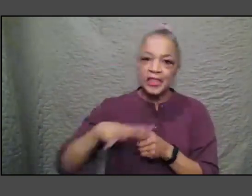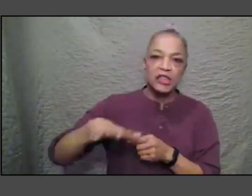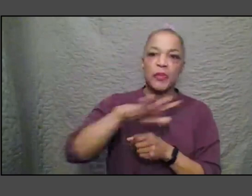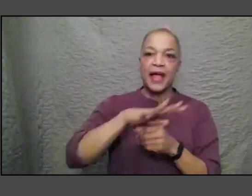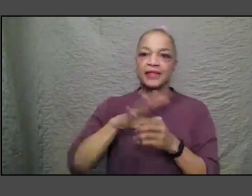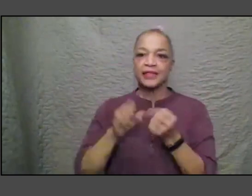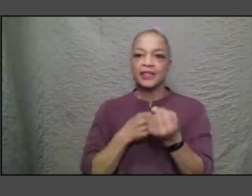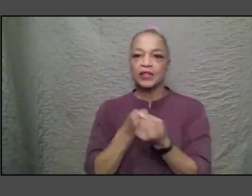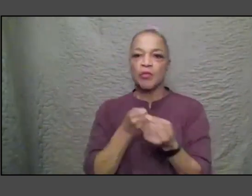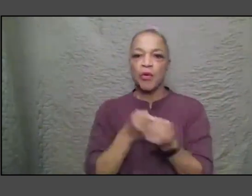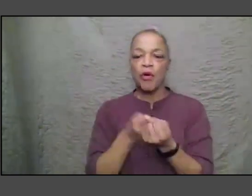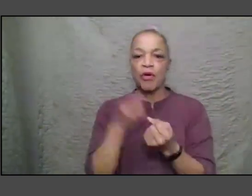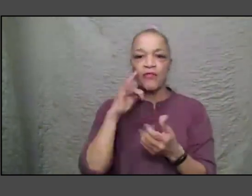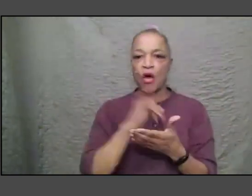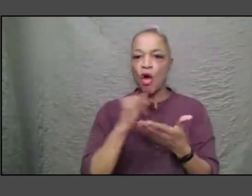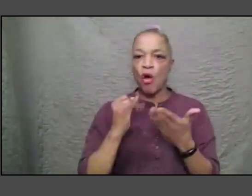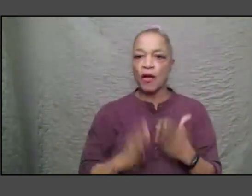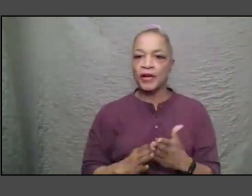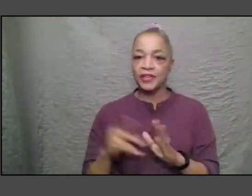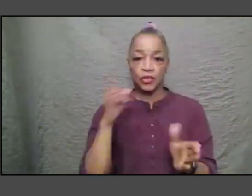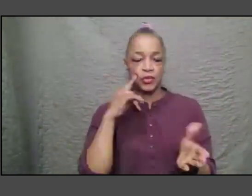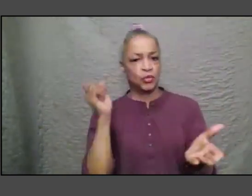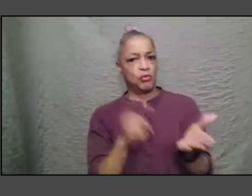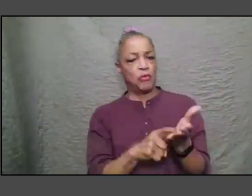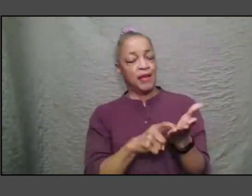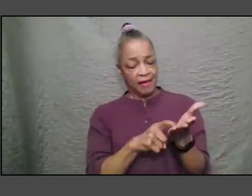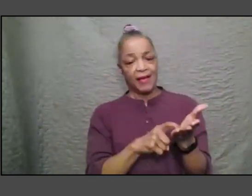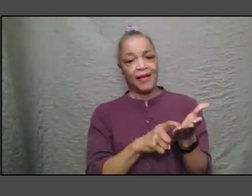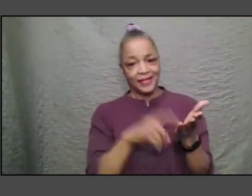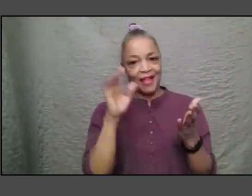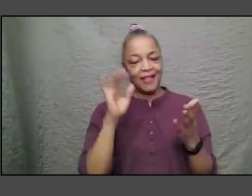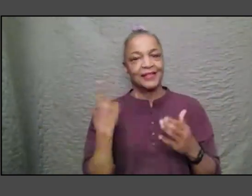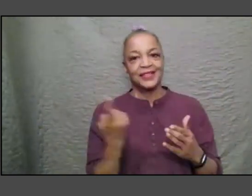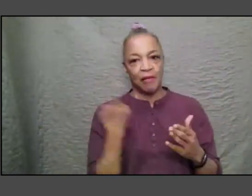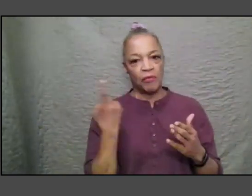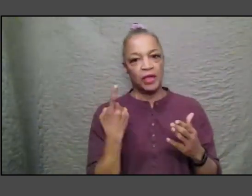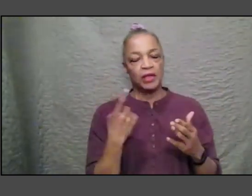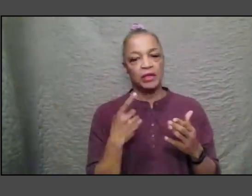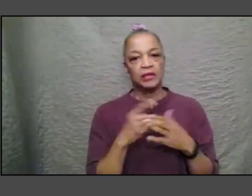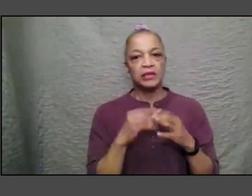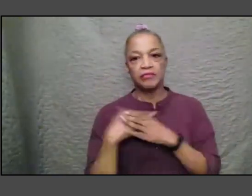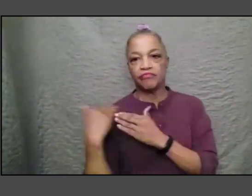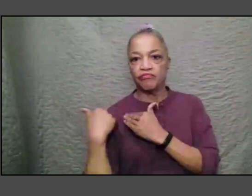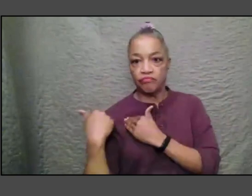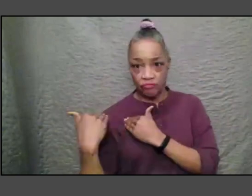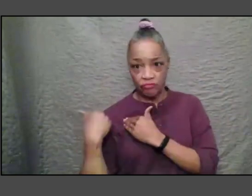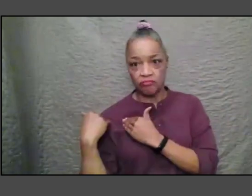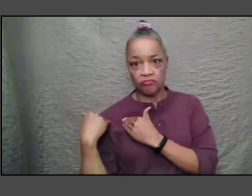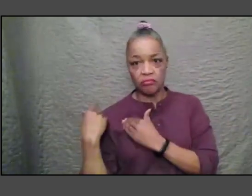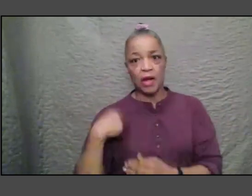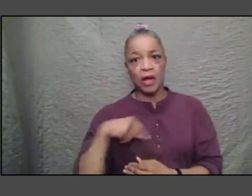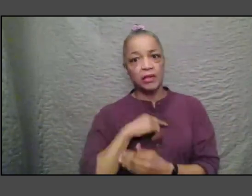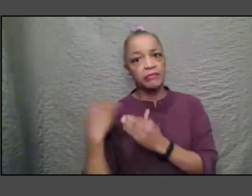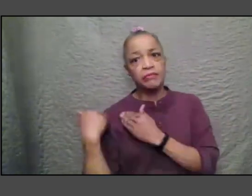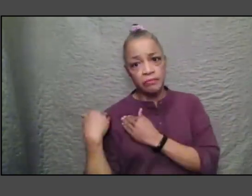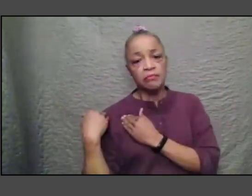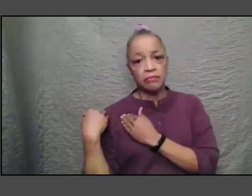that um this is something that really is incumbent upon us to make sure that um people can live